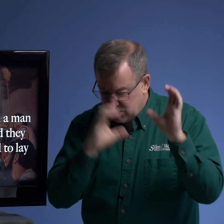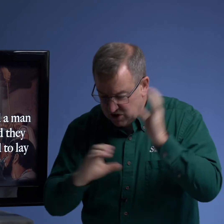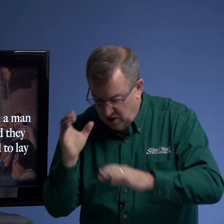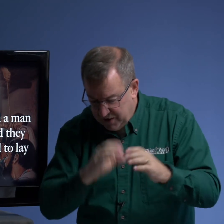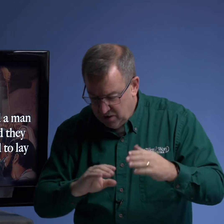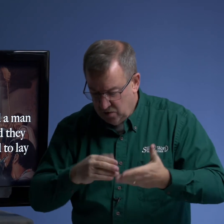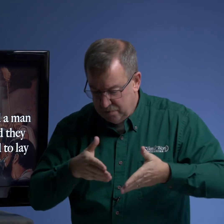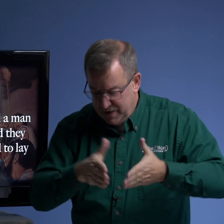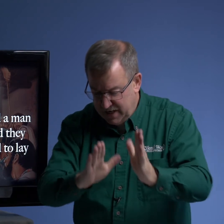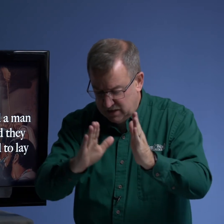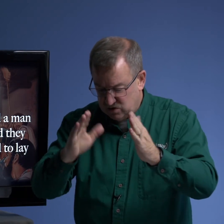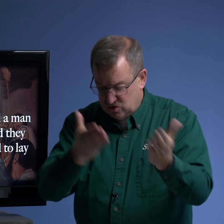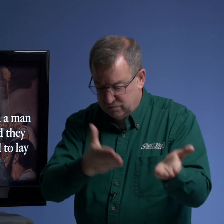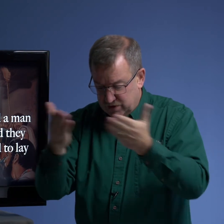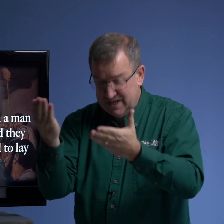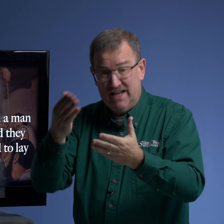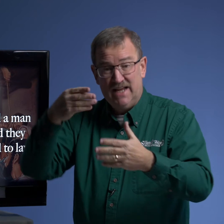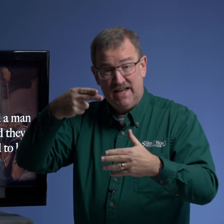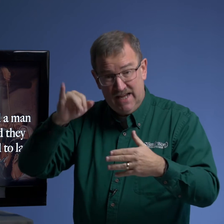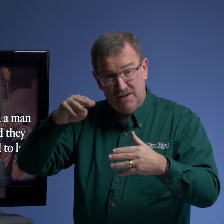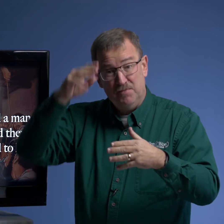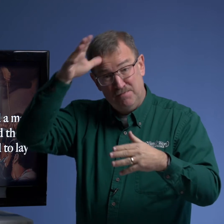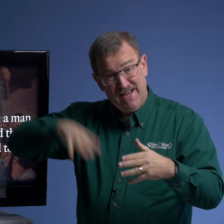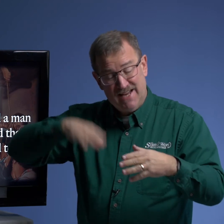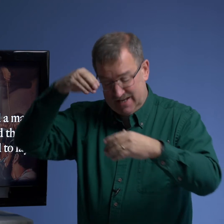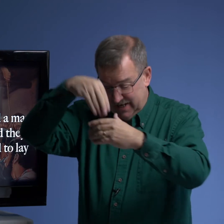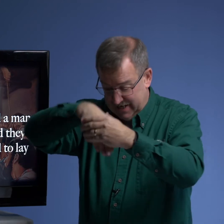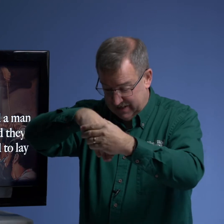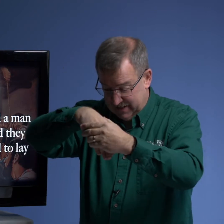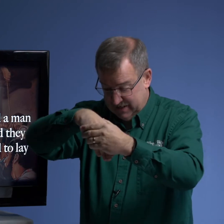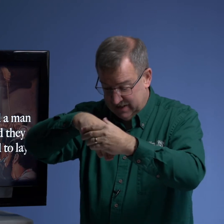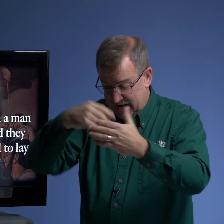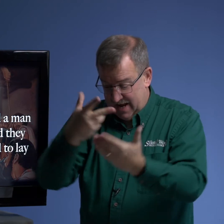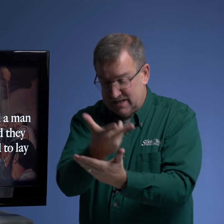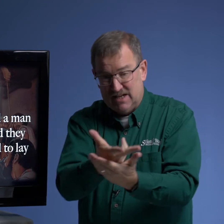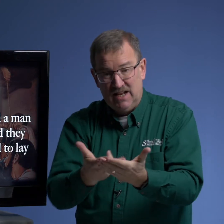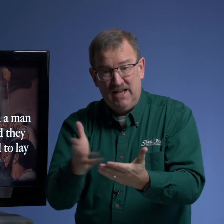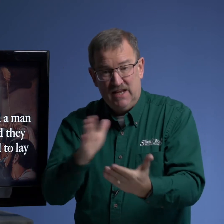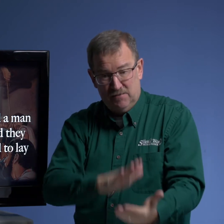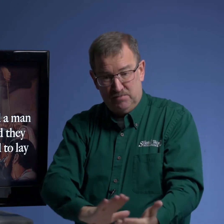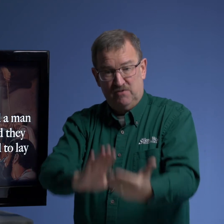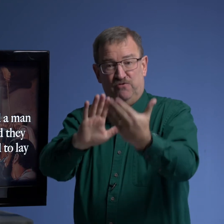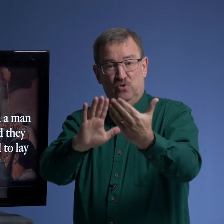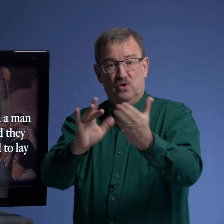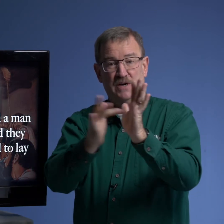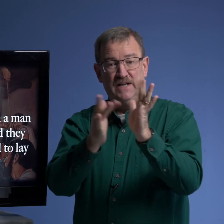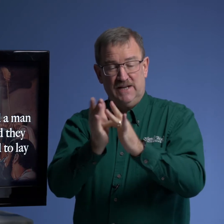sought means to bring him the man in and to lay him before him